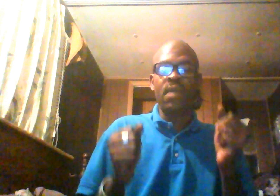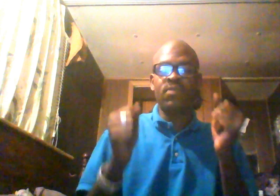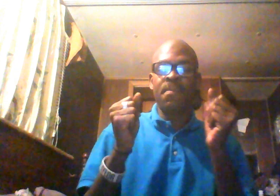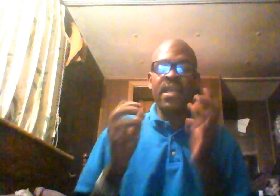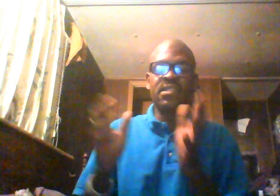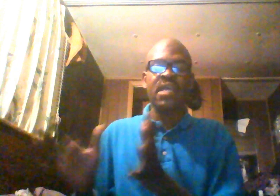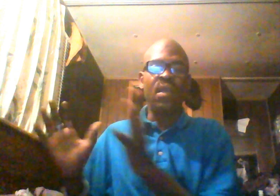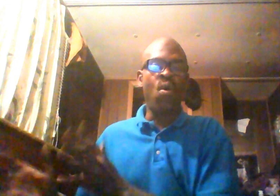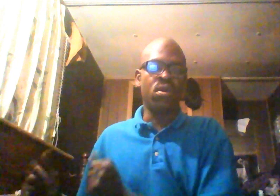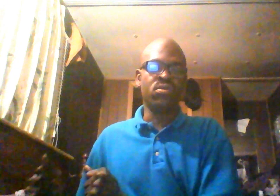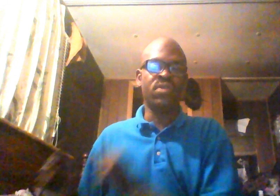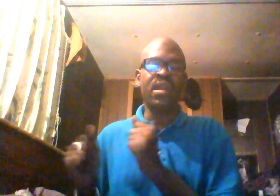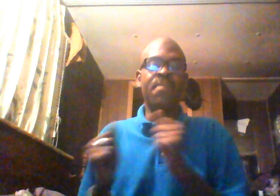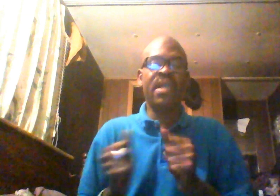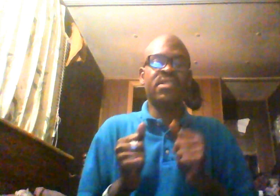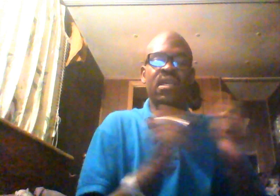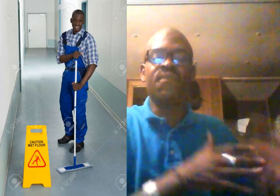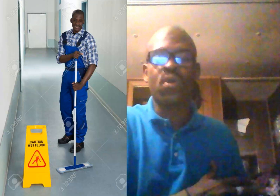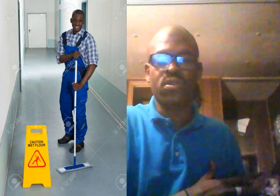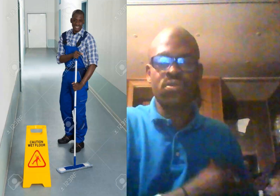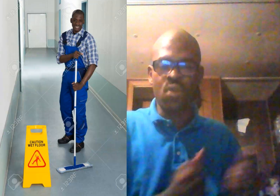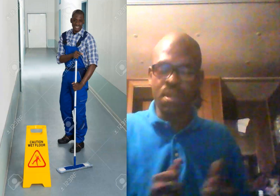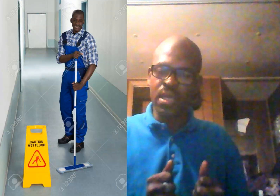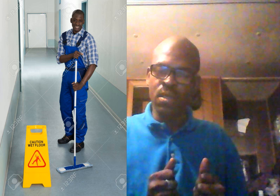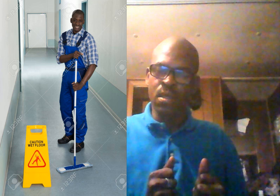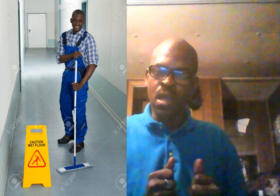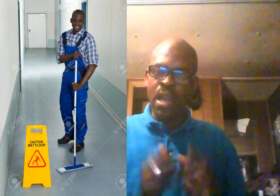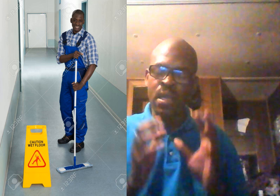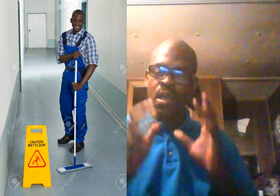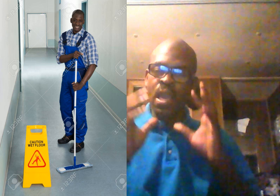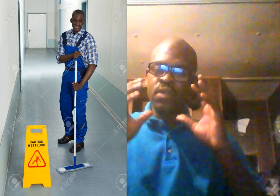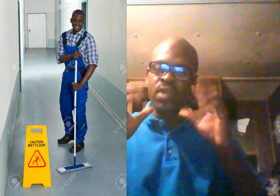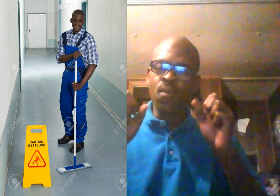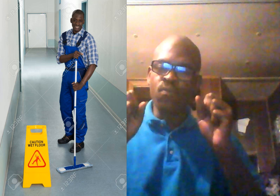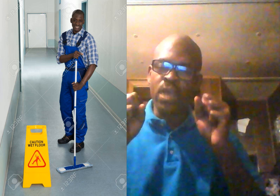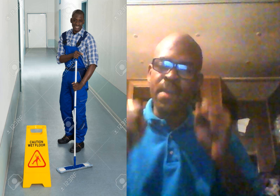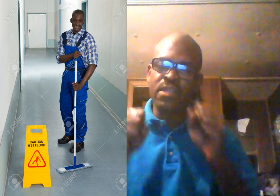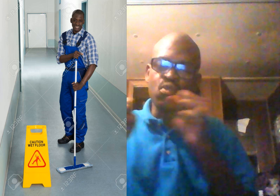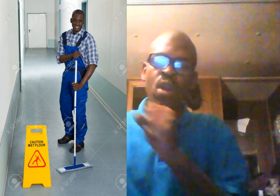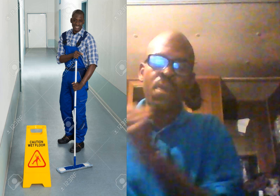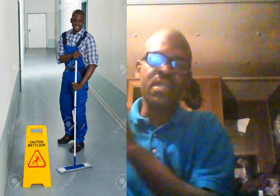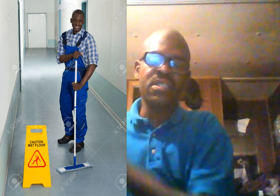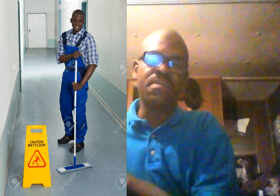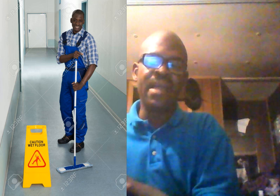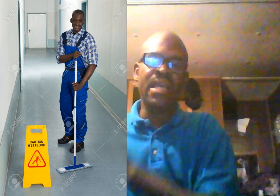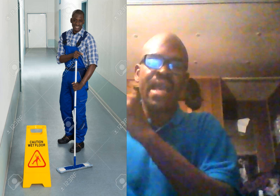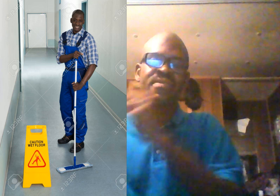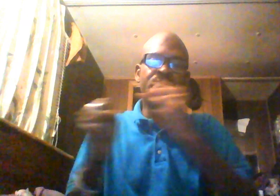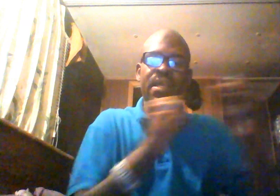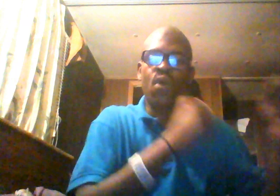they're made to take orders. They're not made to give orders. You know what I mean? Like, they're, they're made to work up under somebody and have somebody over